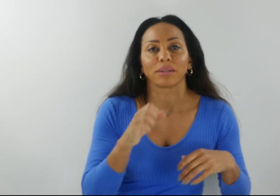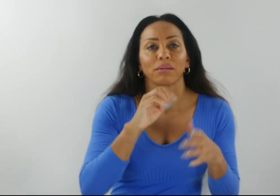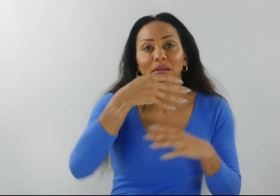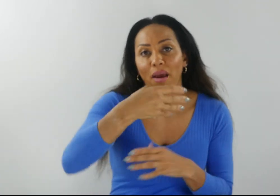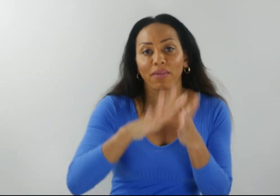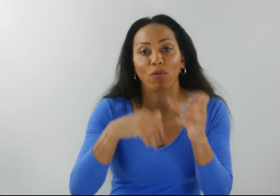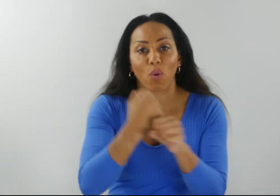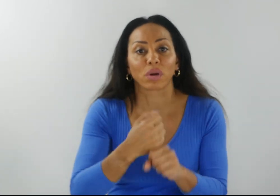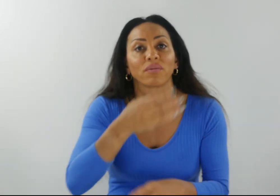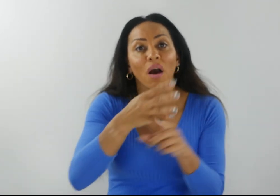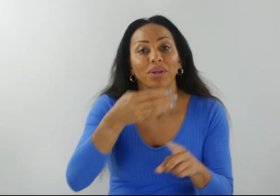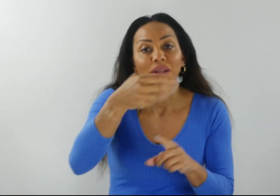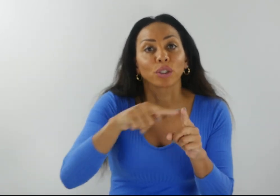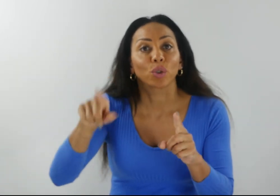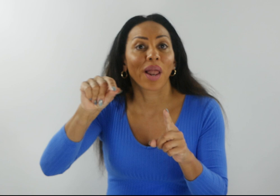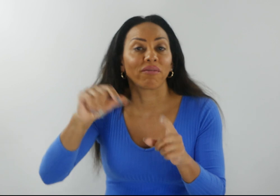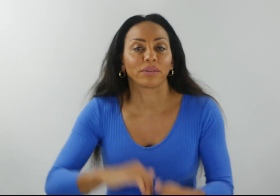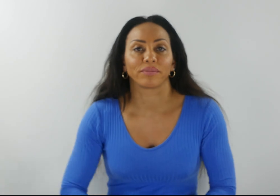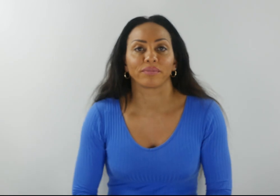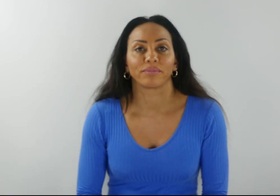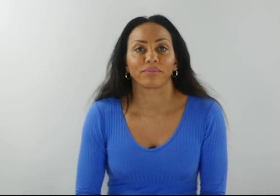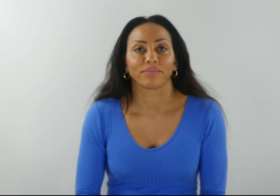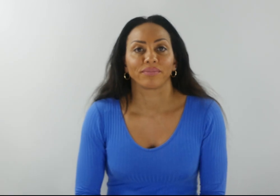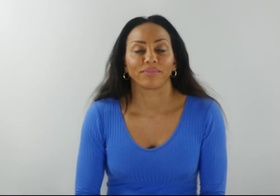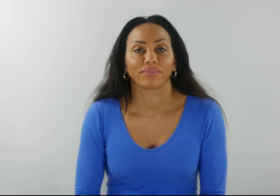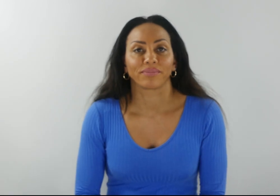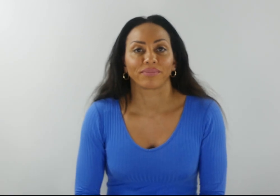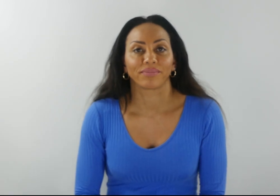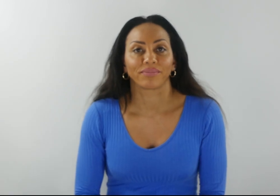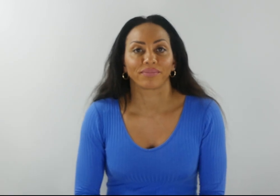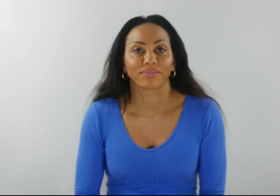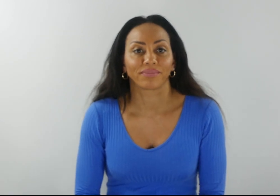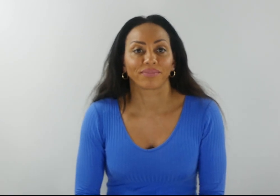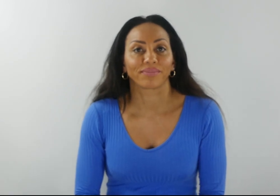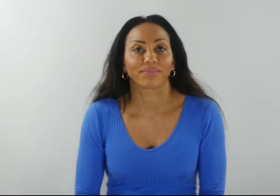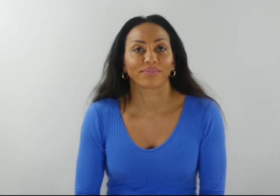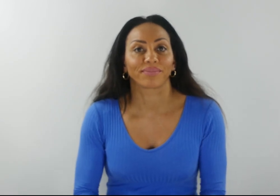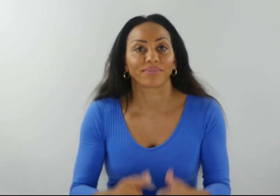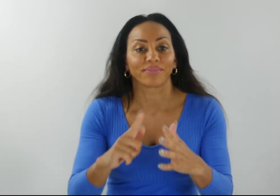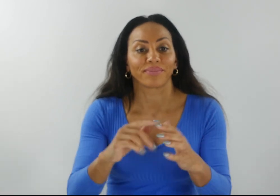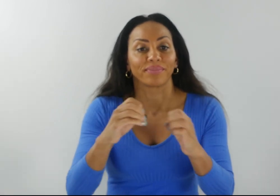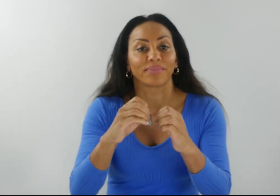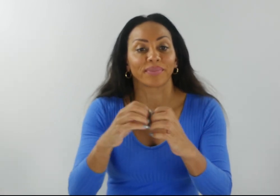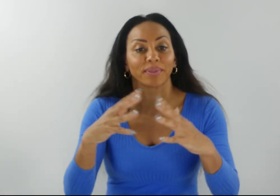August, from half past 9 until 11am. At Ebu Vale, we'll have a